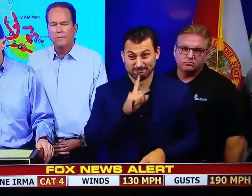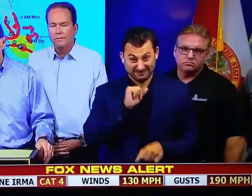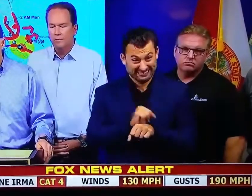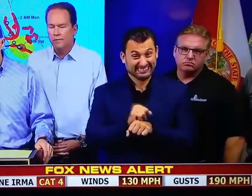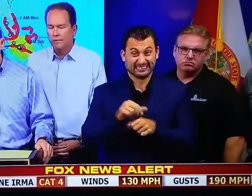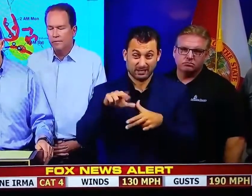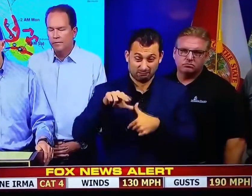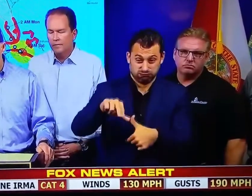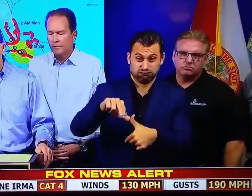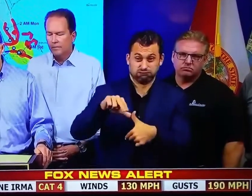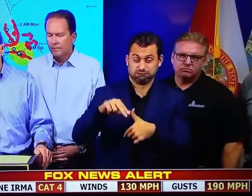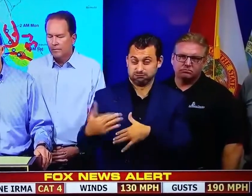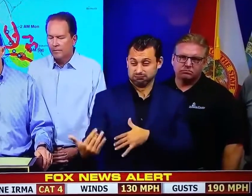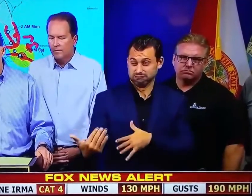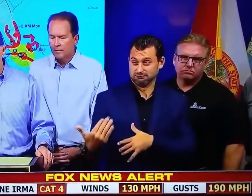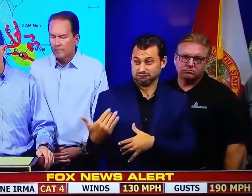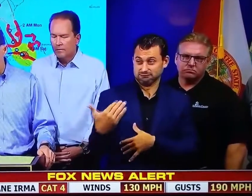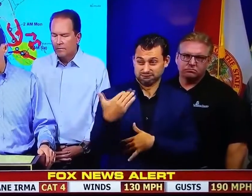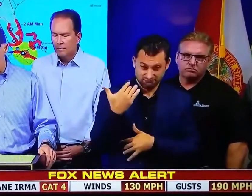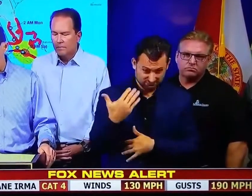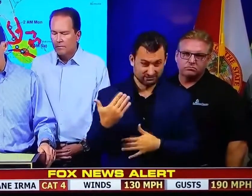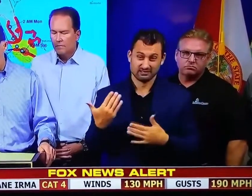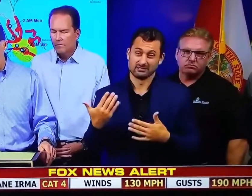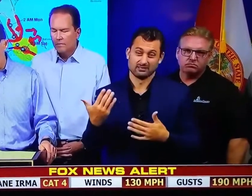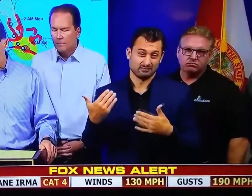If you're in this area and you're planning to leave and have not done so by noon.